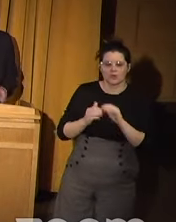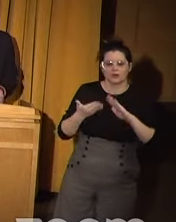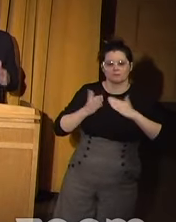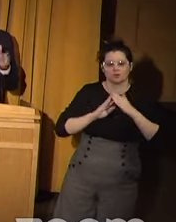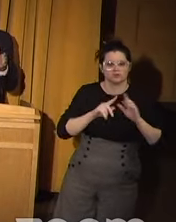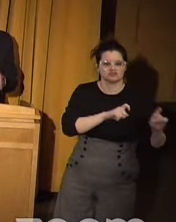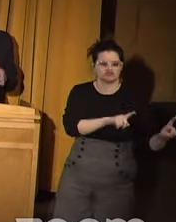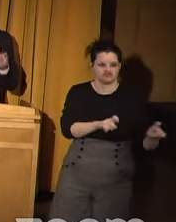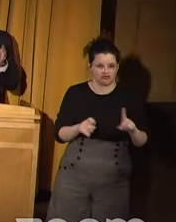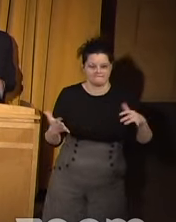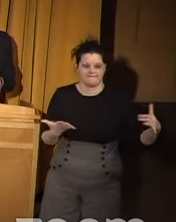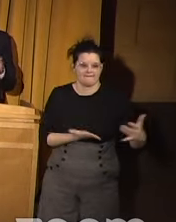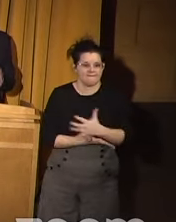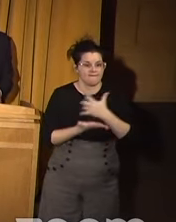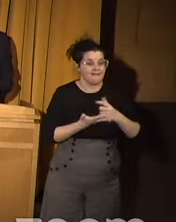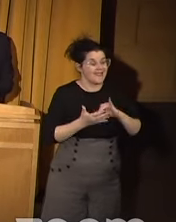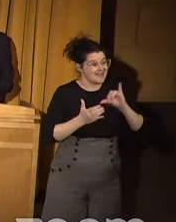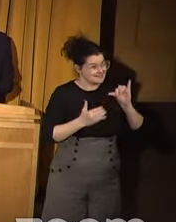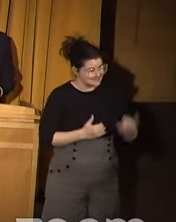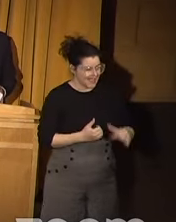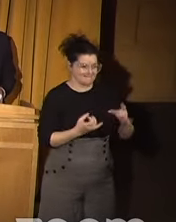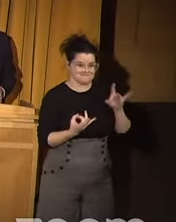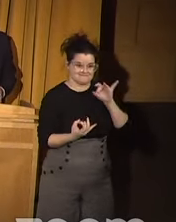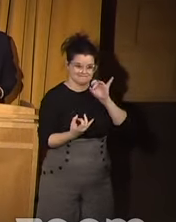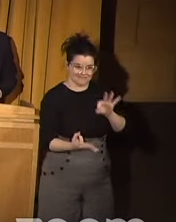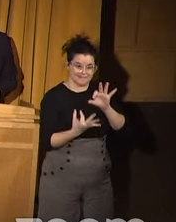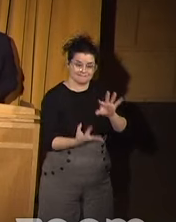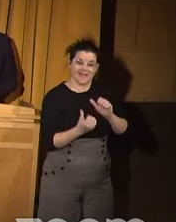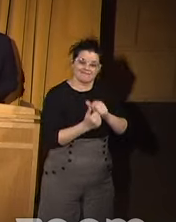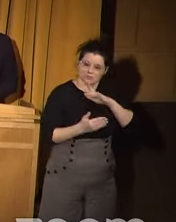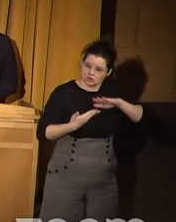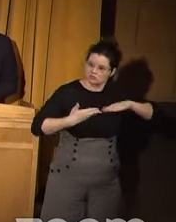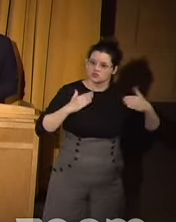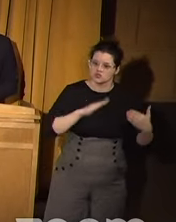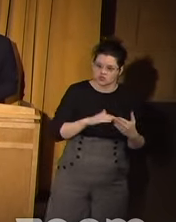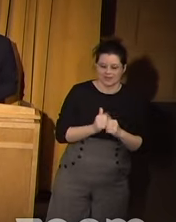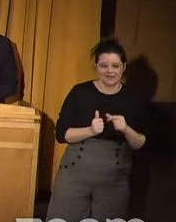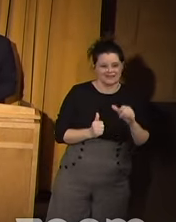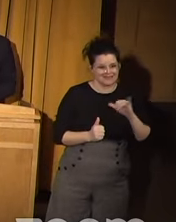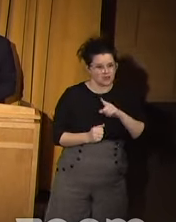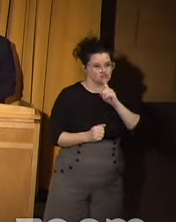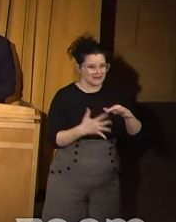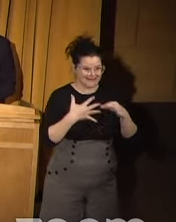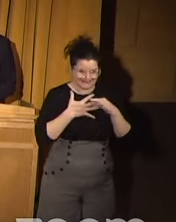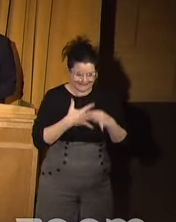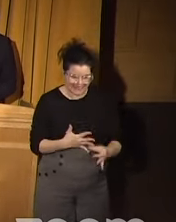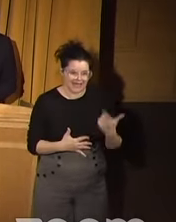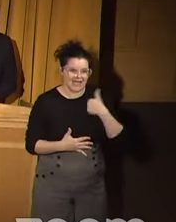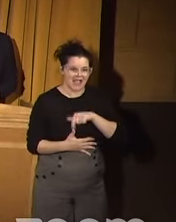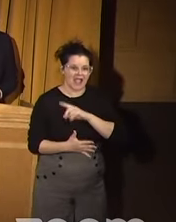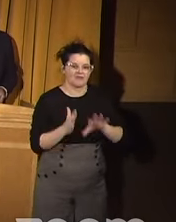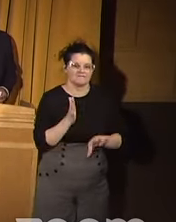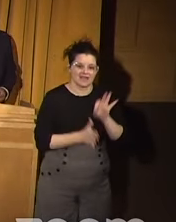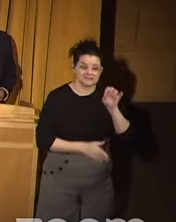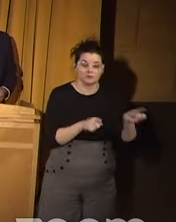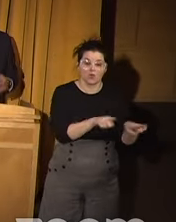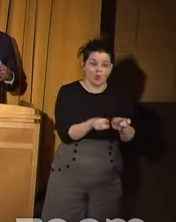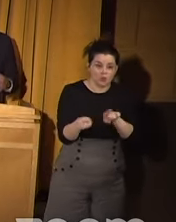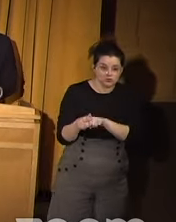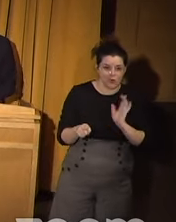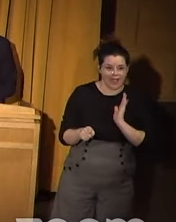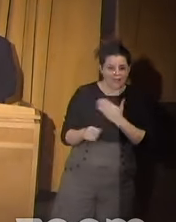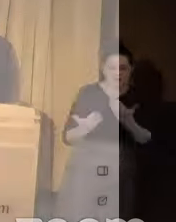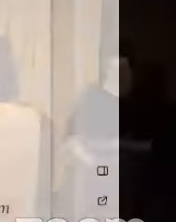and it was that input from the community that drove our findings and our recommendations.